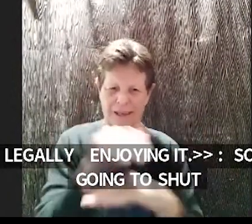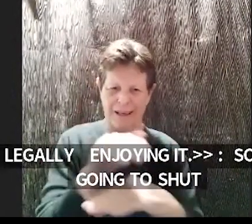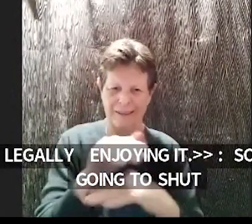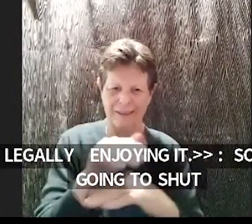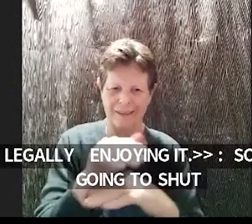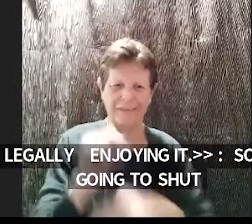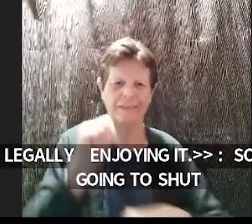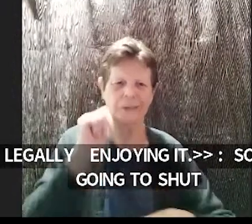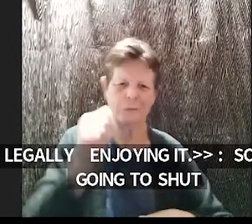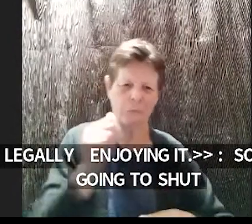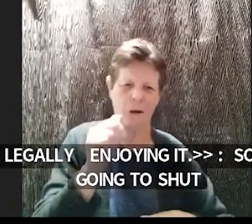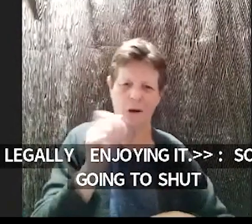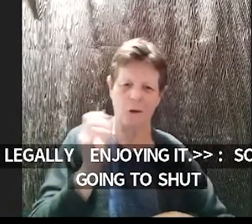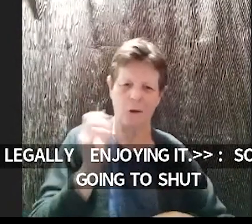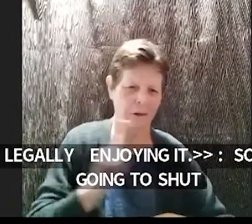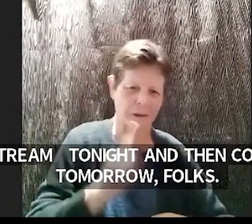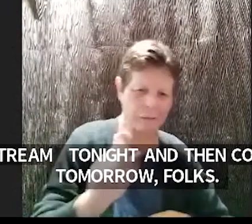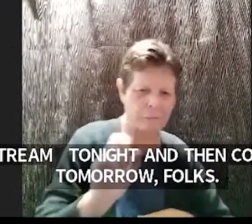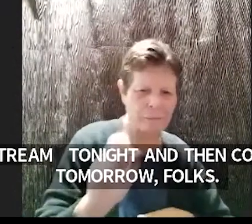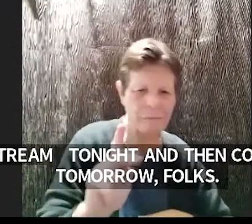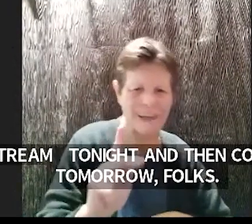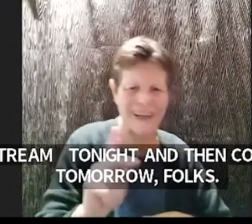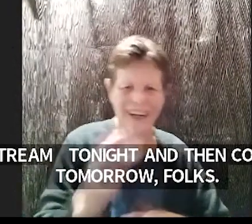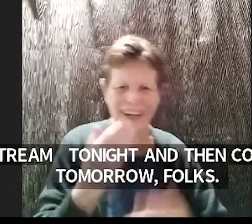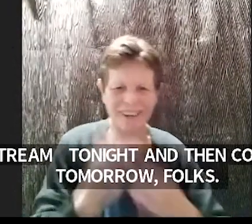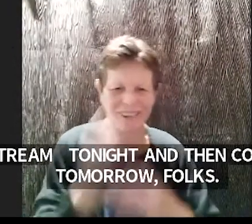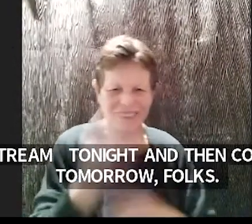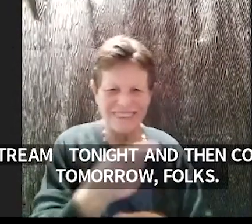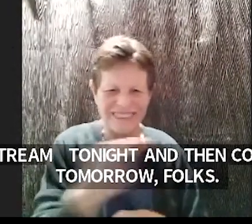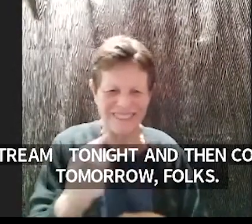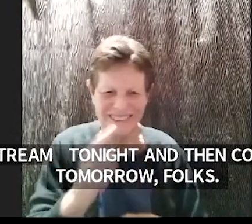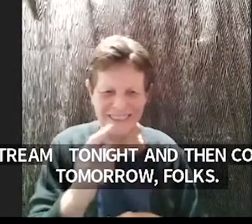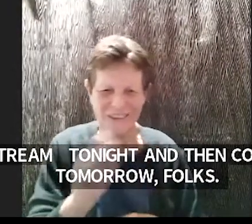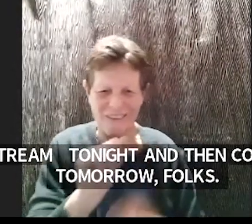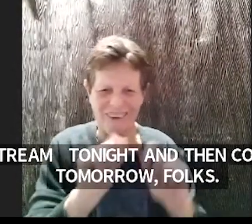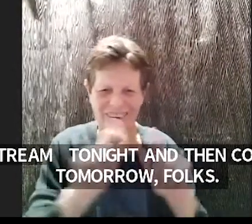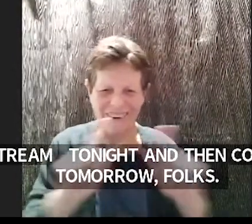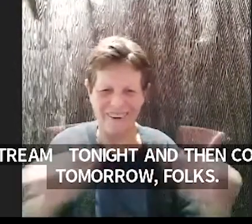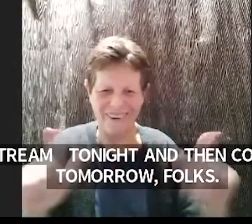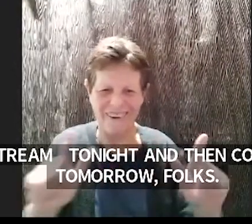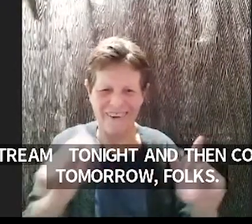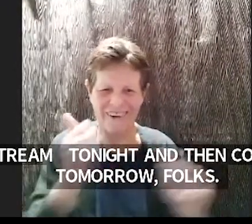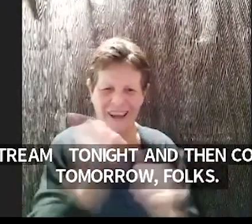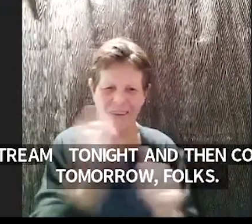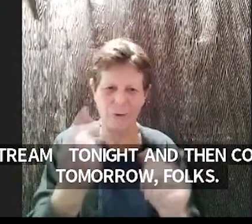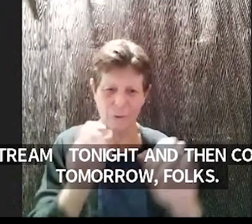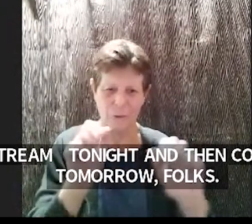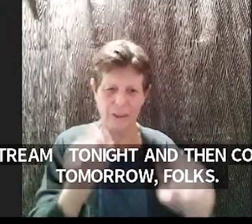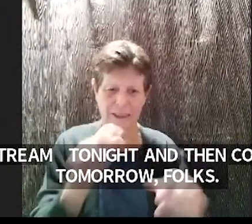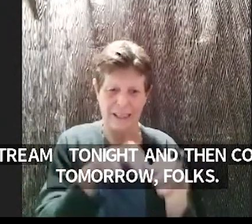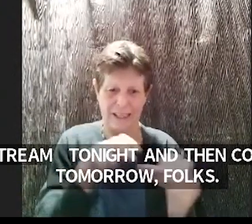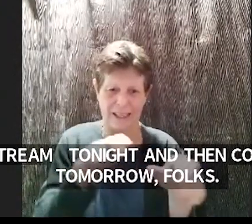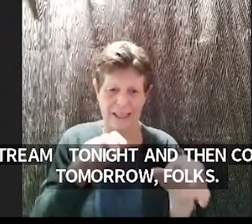so lovely to see you all and everyone can leave the call and i'll shut it down from this end